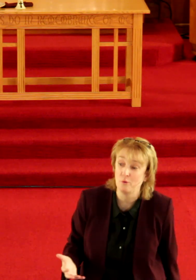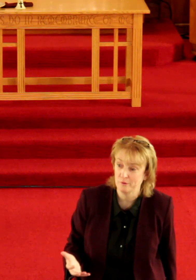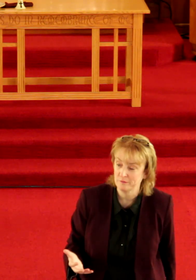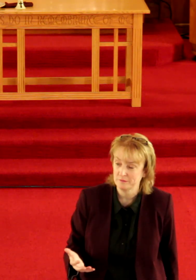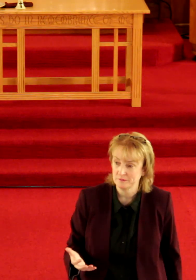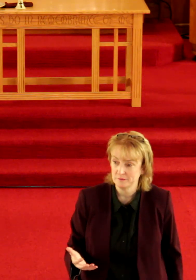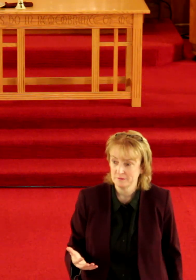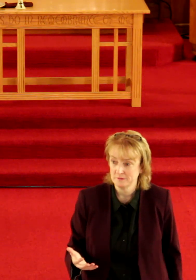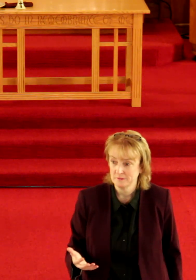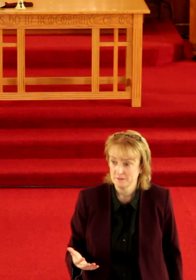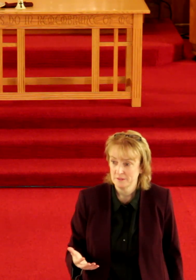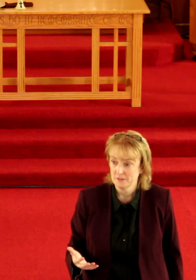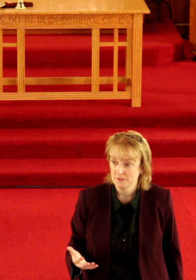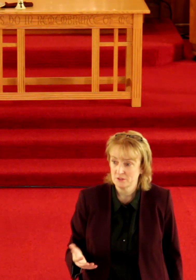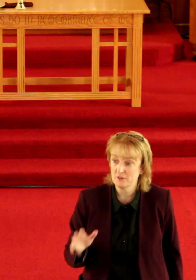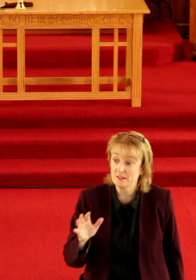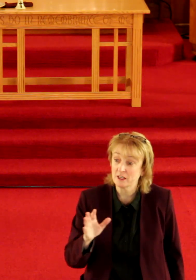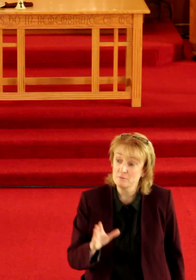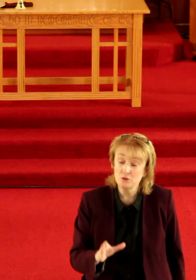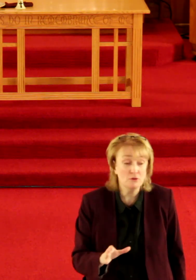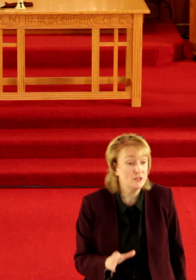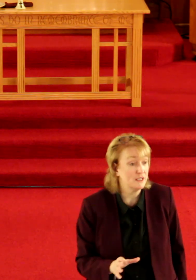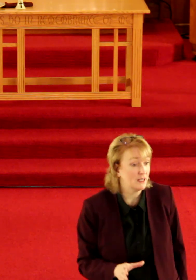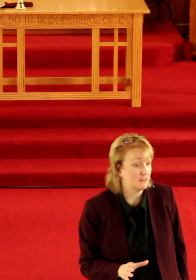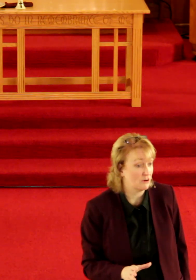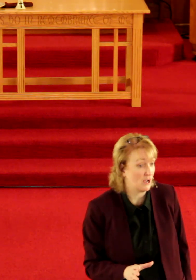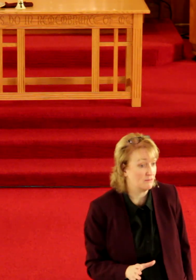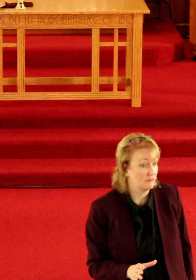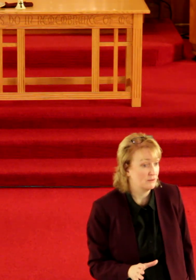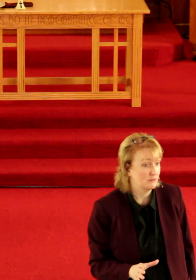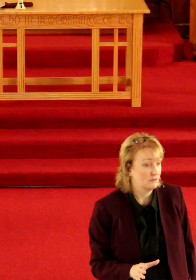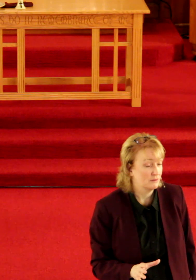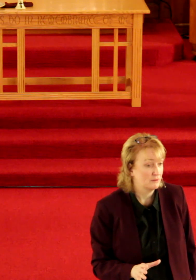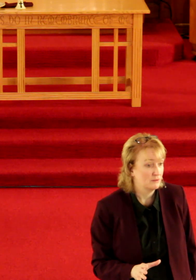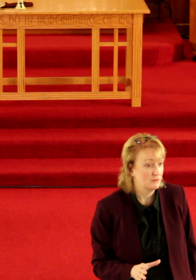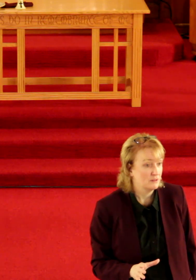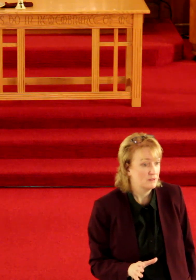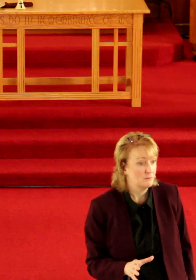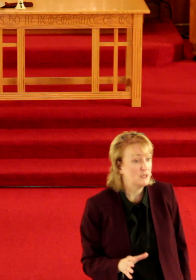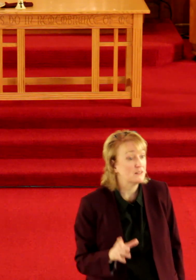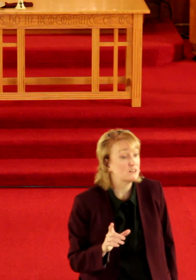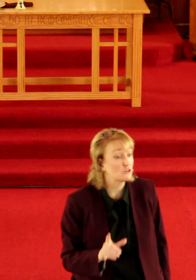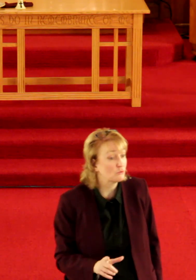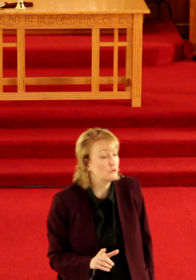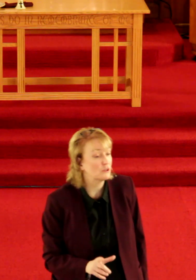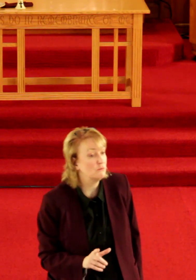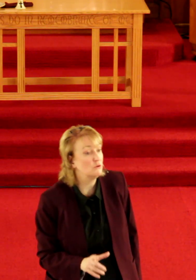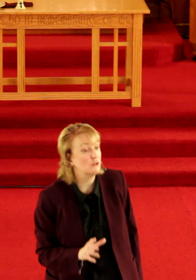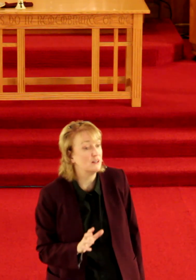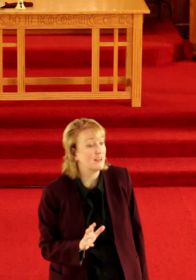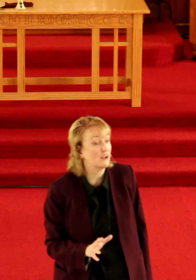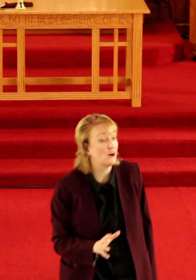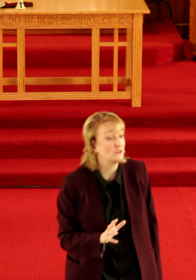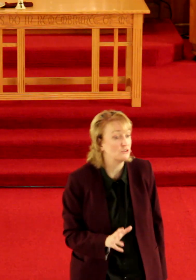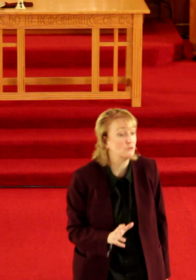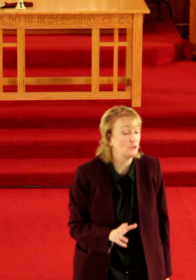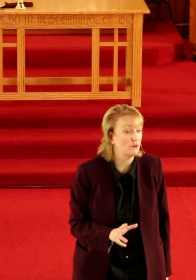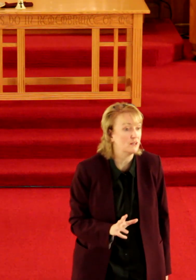so that the community can thrive. Because it's through the community that God is doing great